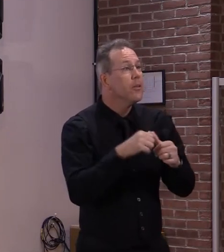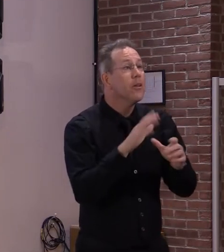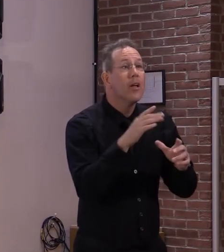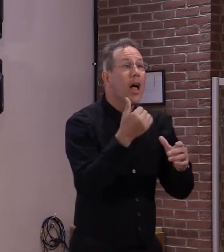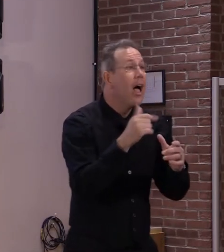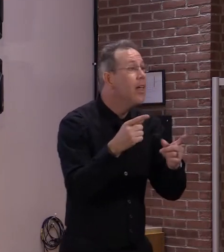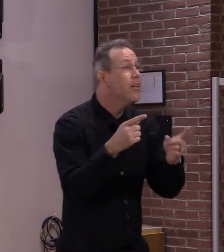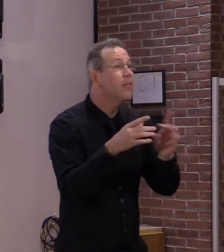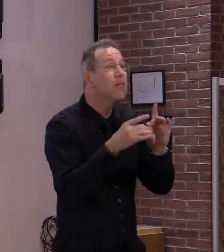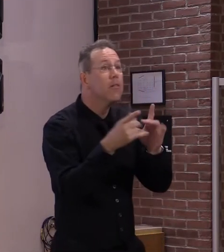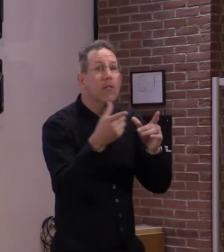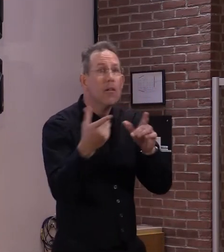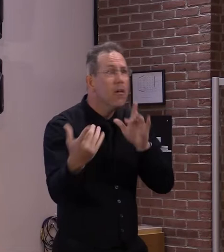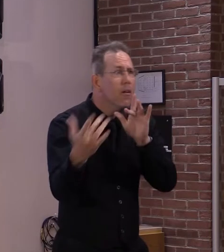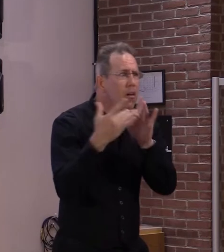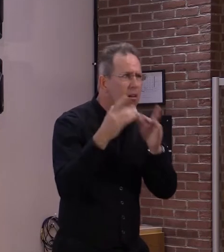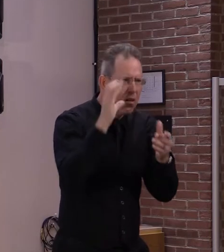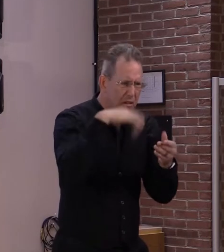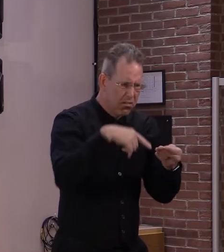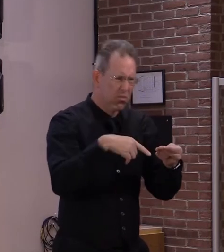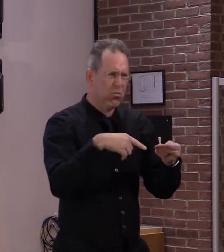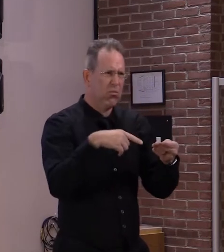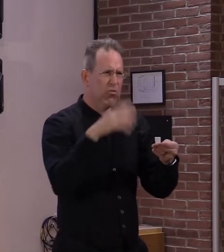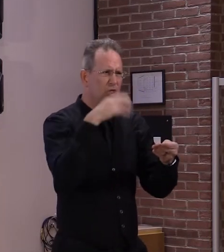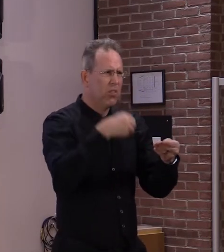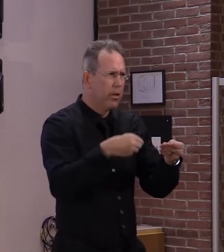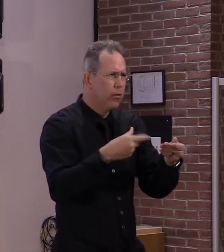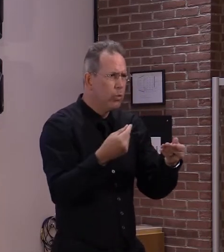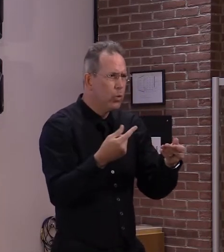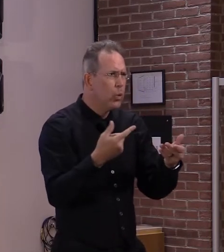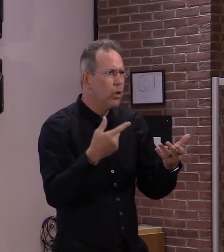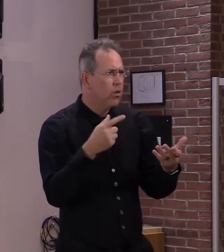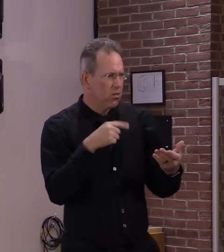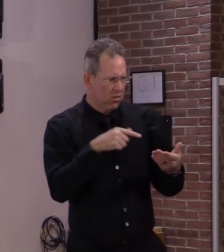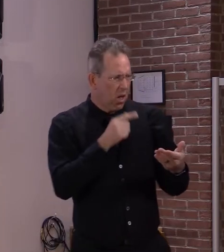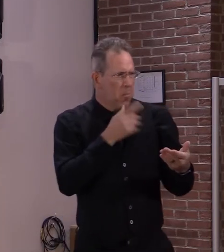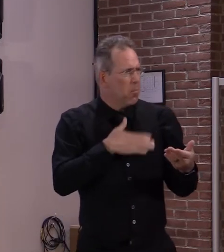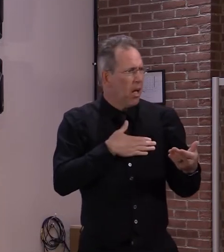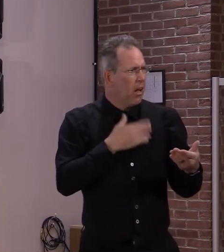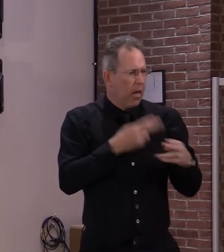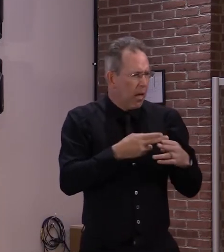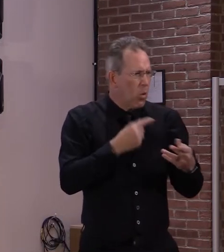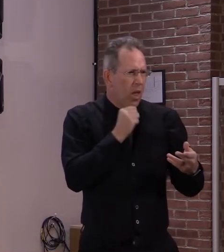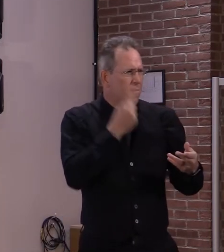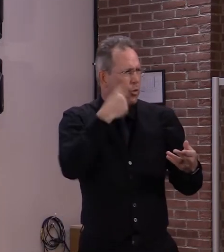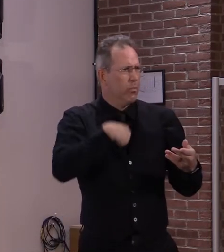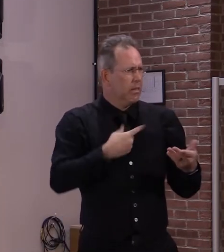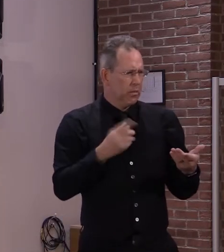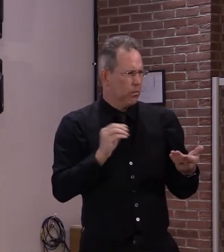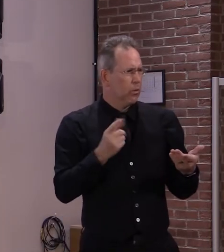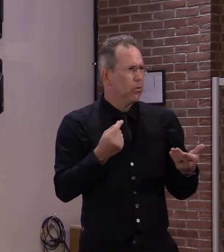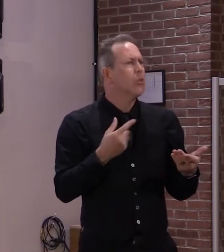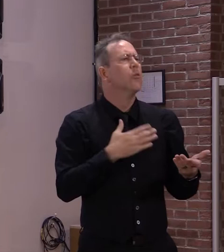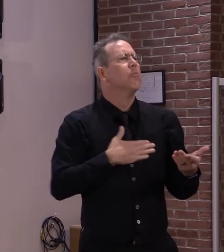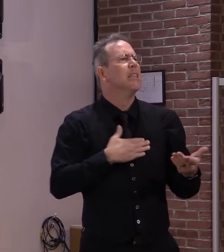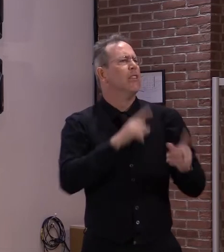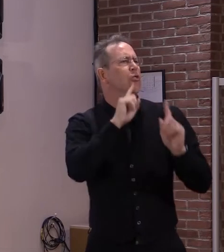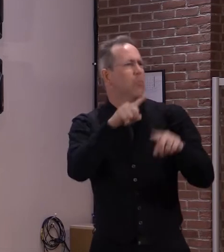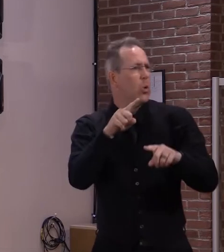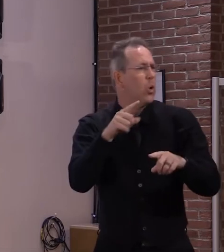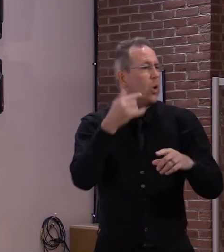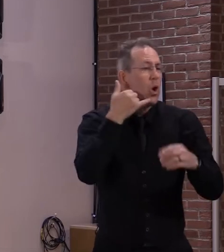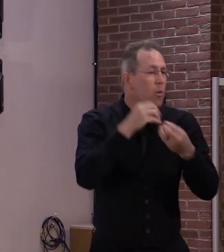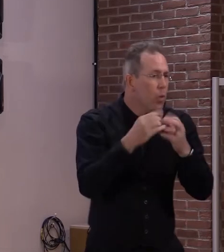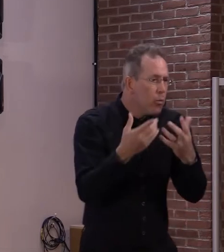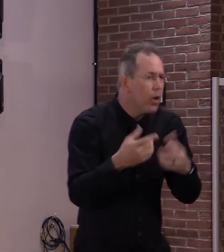Department of Labor in the mail about unemployment insurance benefits and you yourself did not file, please report this immediately to the Department's